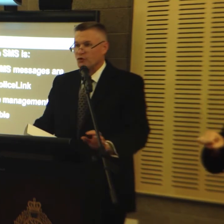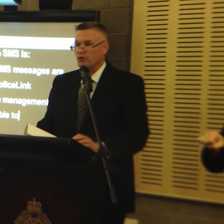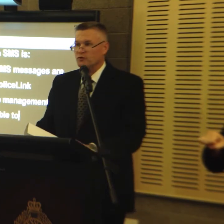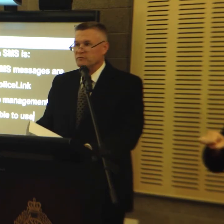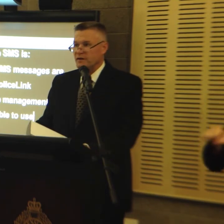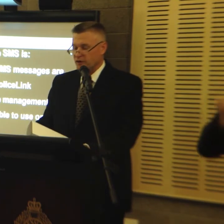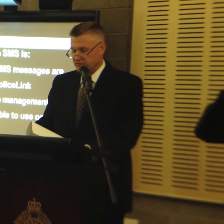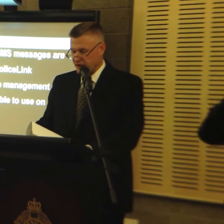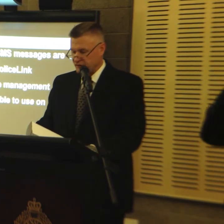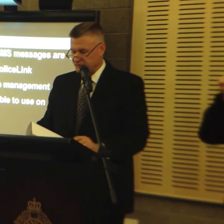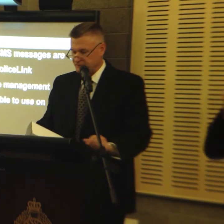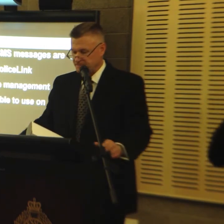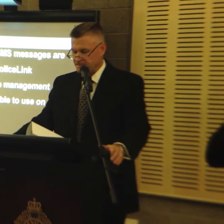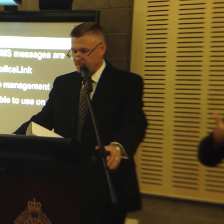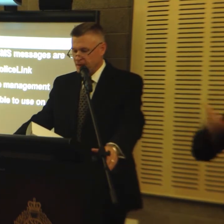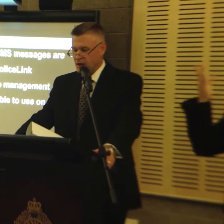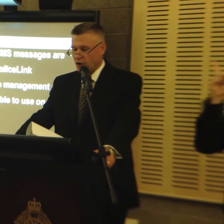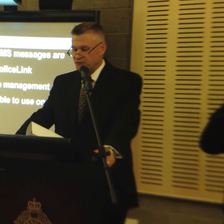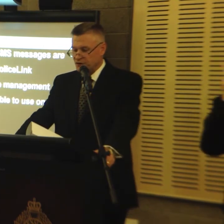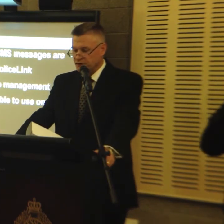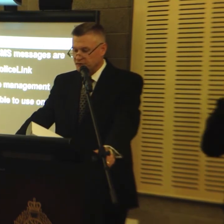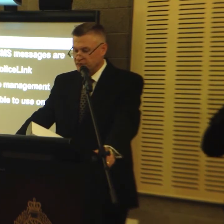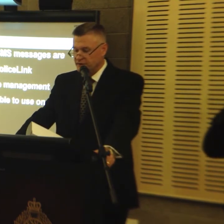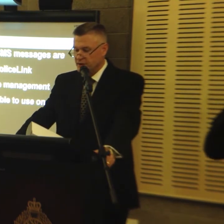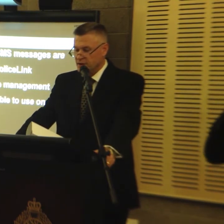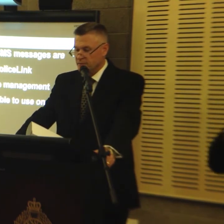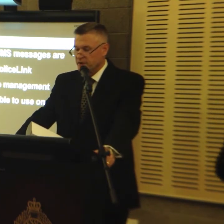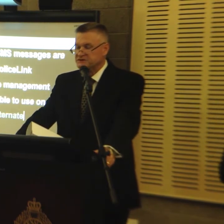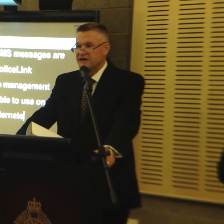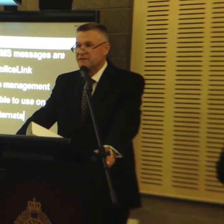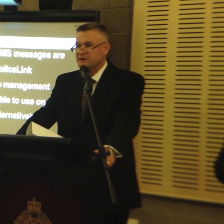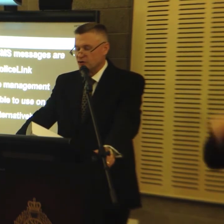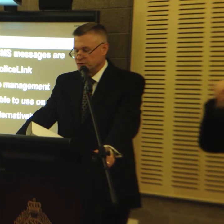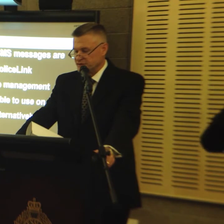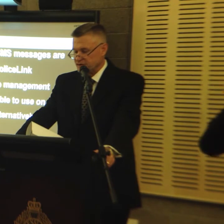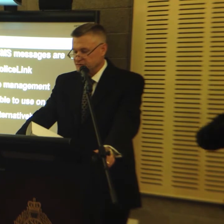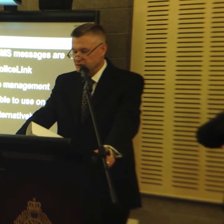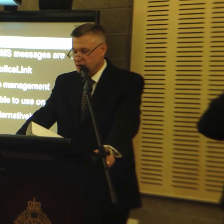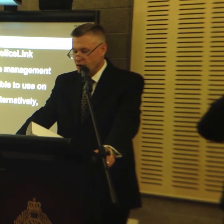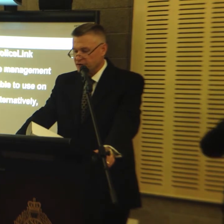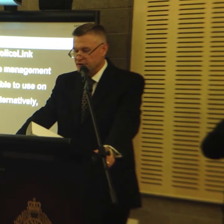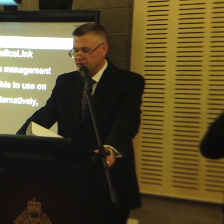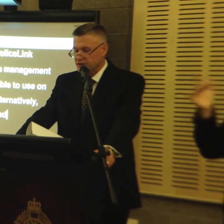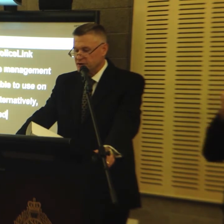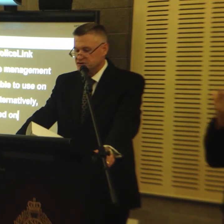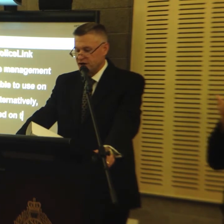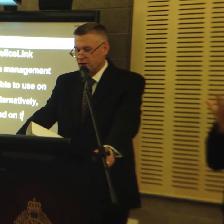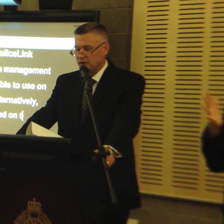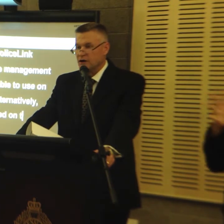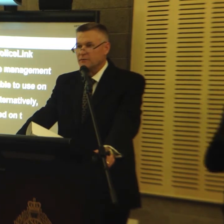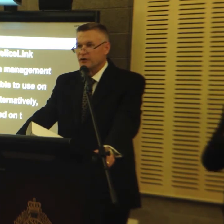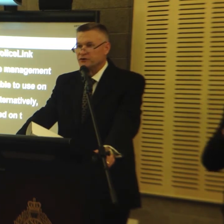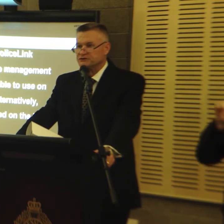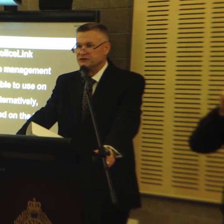all mobile phones. Alternatively, Police can be contacted on the e-channel by using